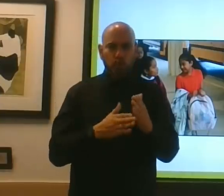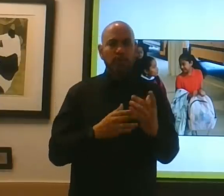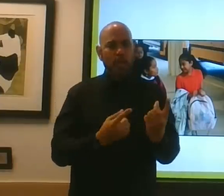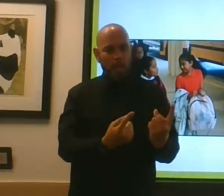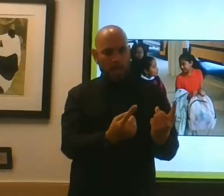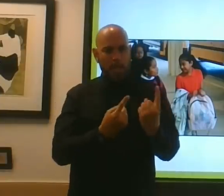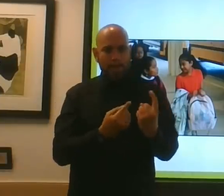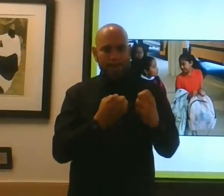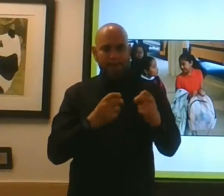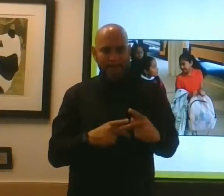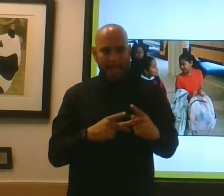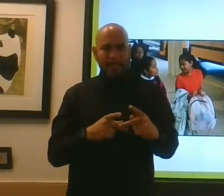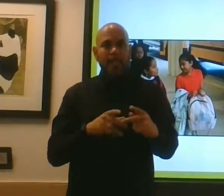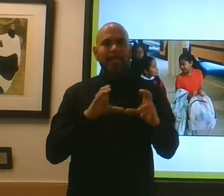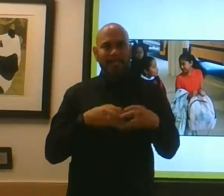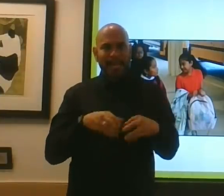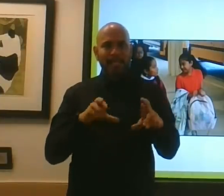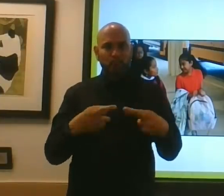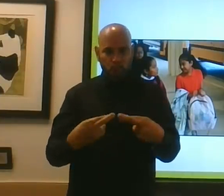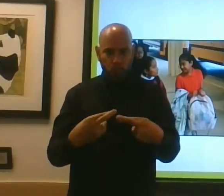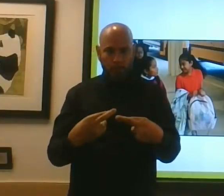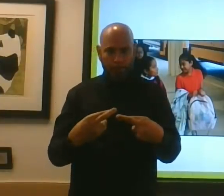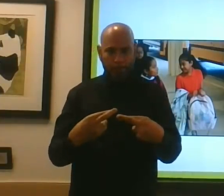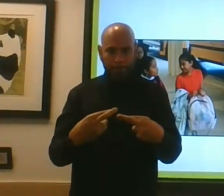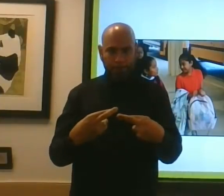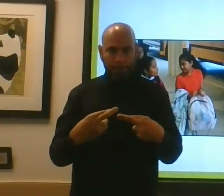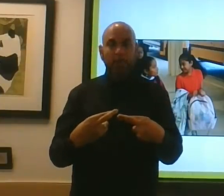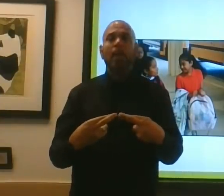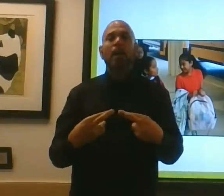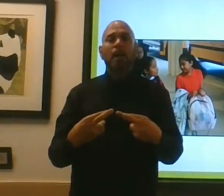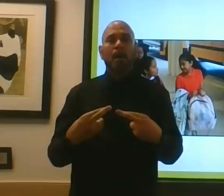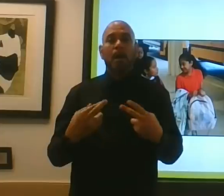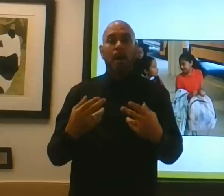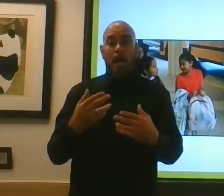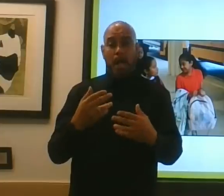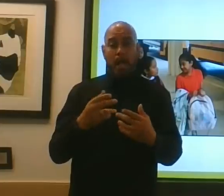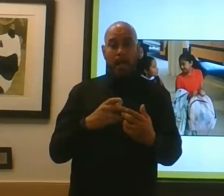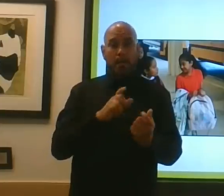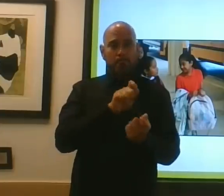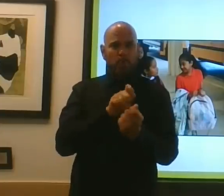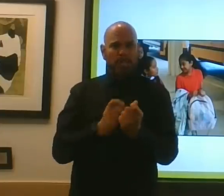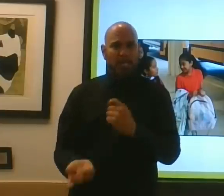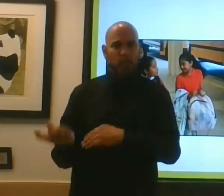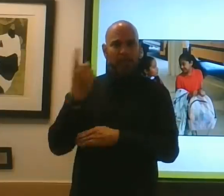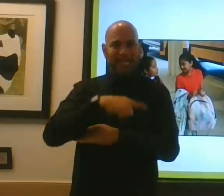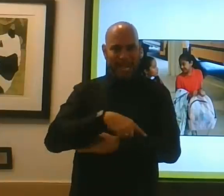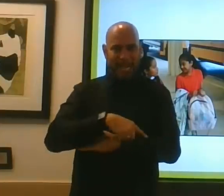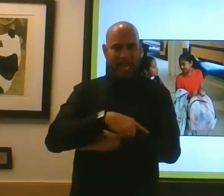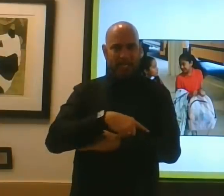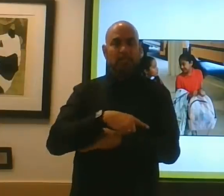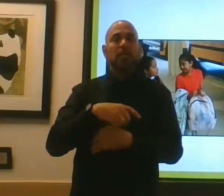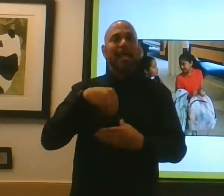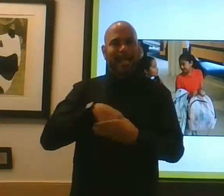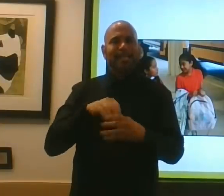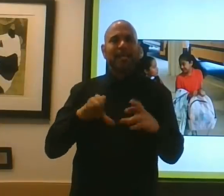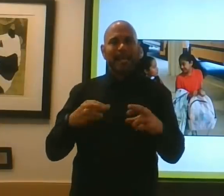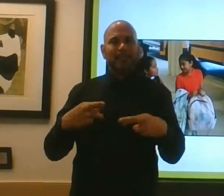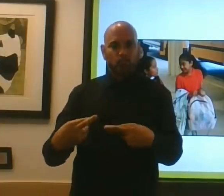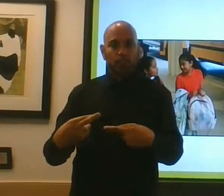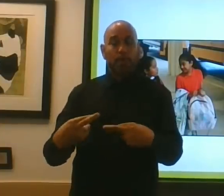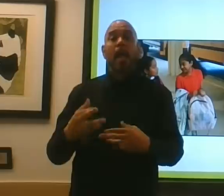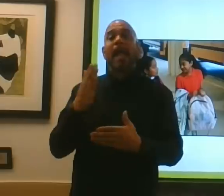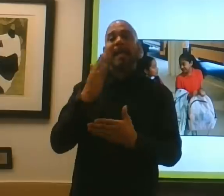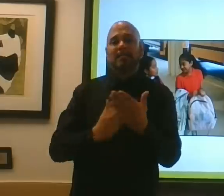days face-to-face and so many days virtually. So many days face-to-face, so many days virtually.